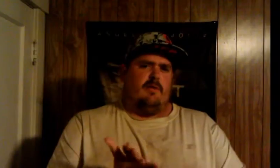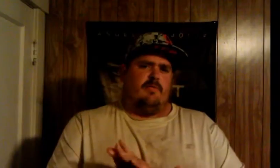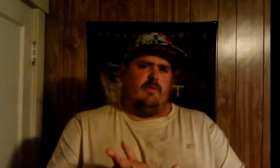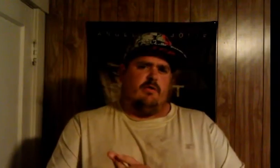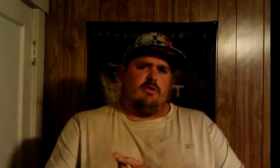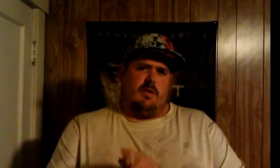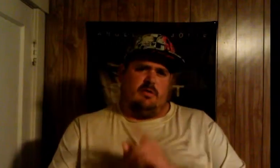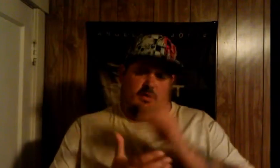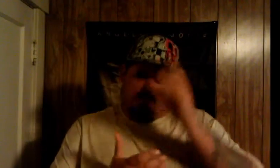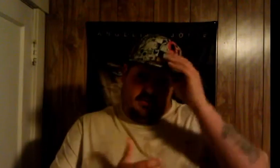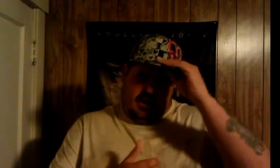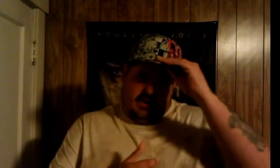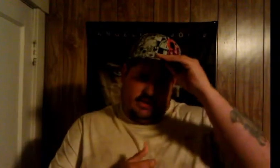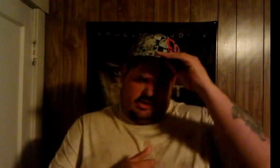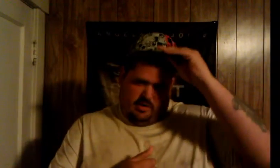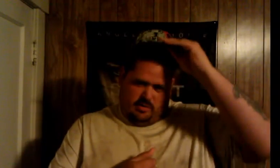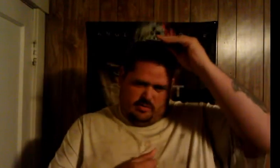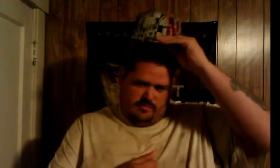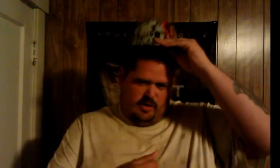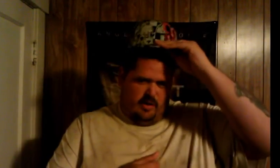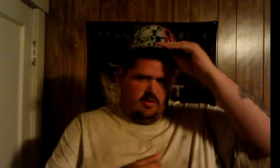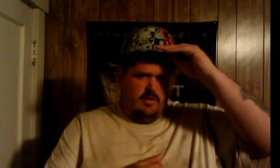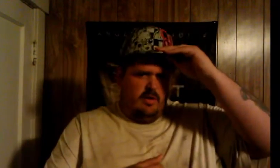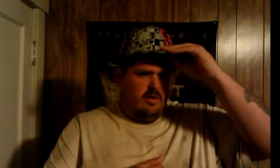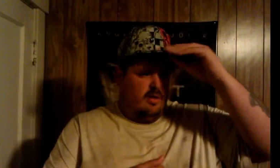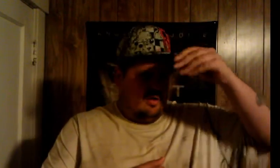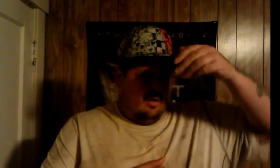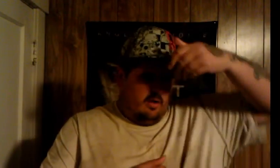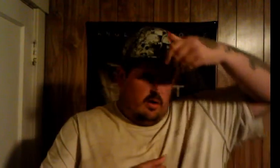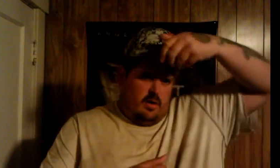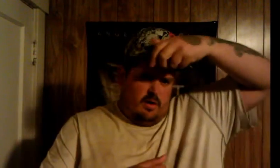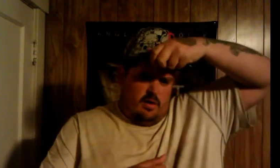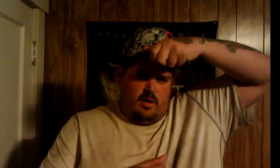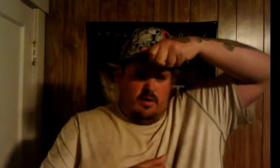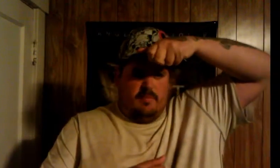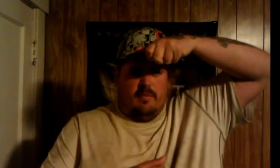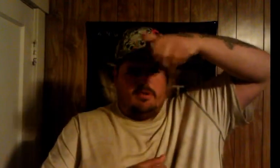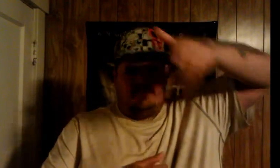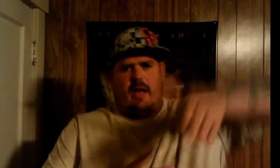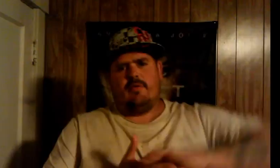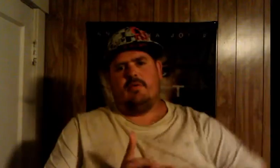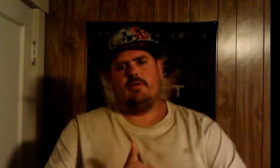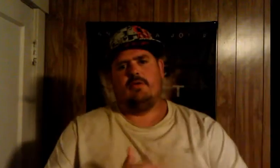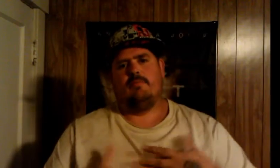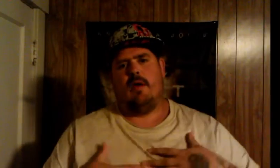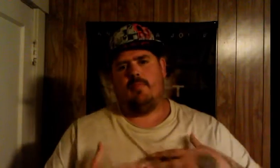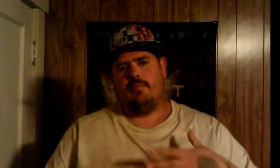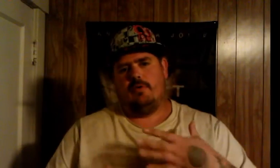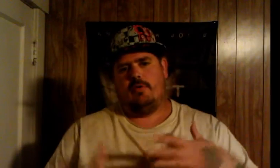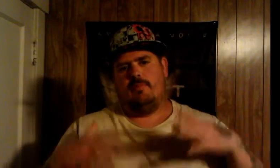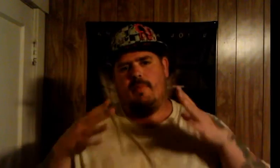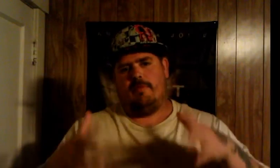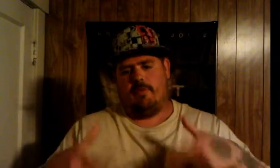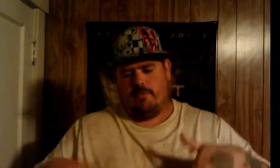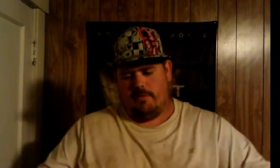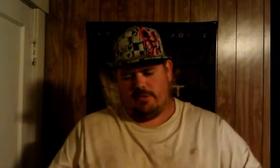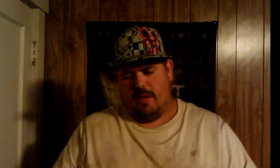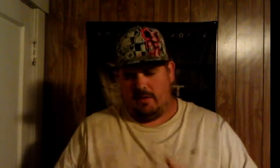i guess i'll make this a video response to big irish juggles video about respect this is my this is gonna be my